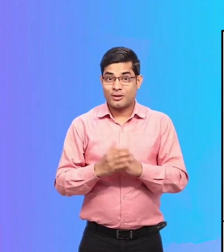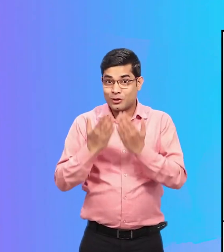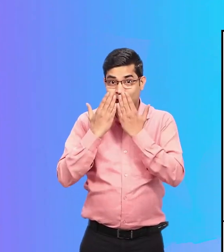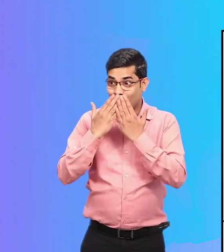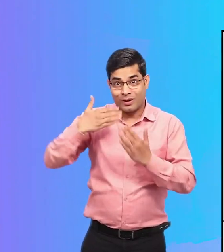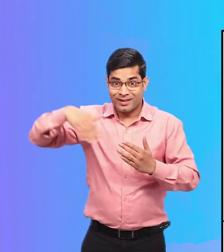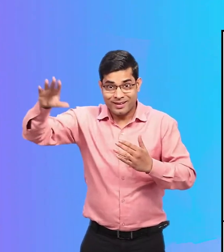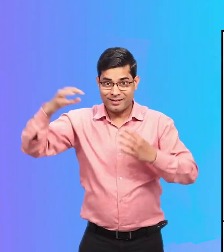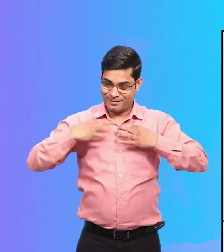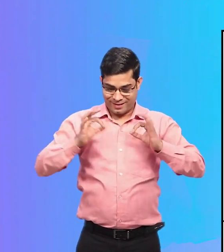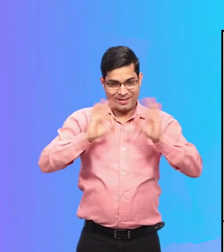Ready to go to school.